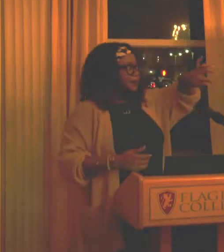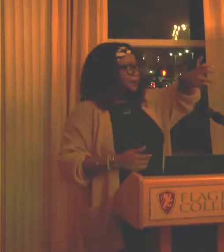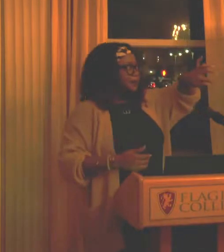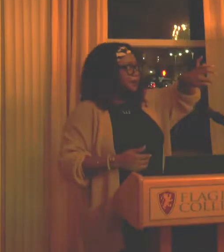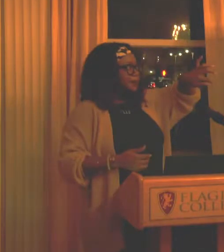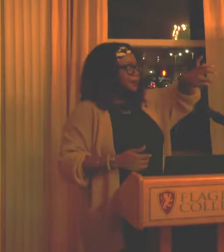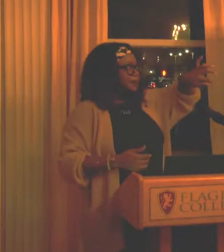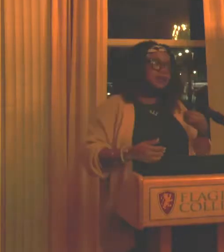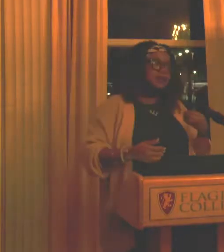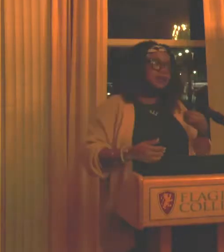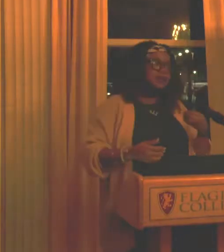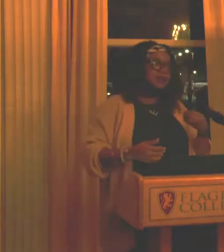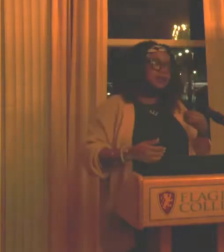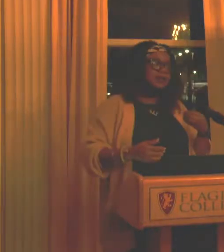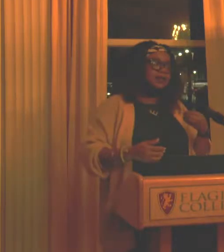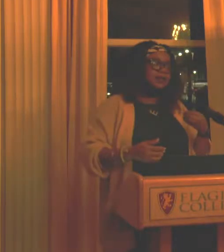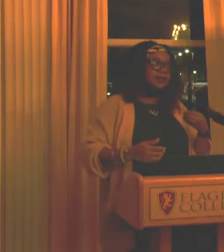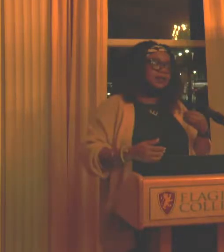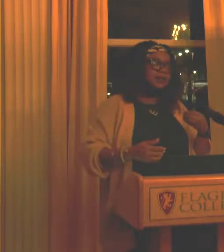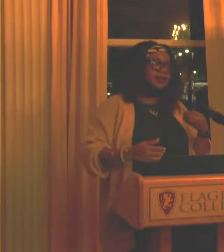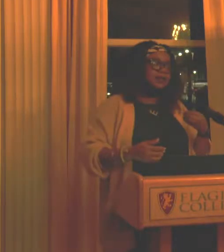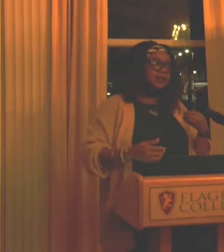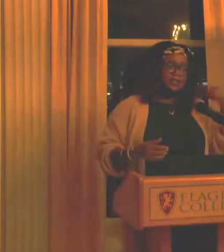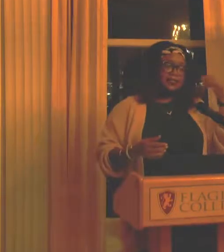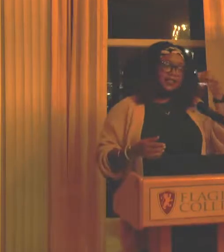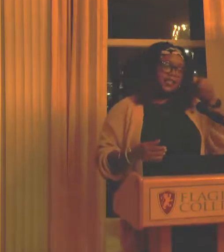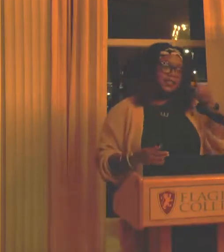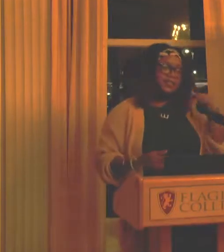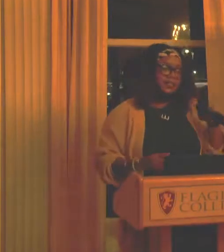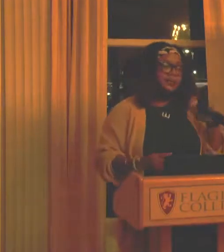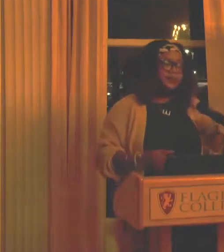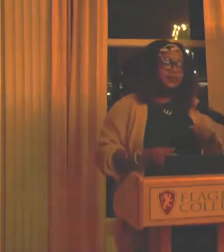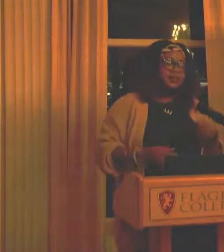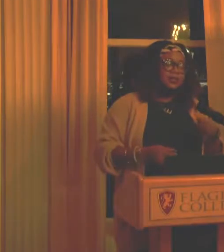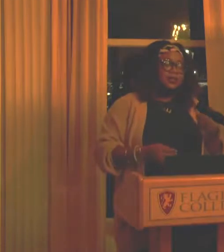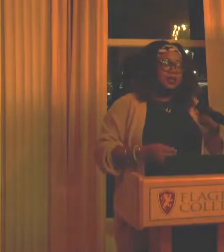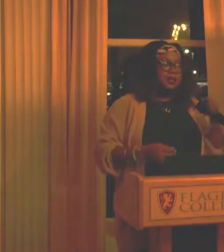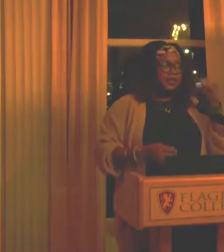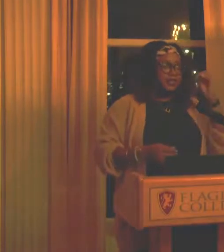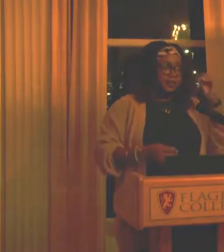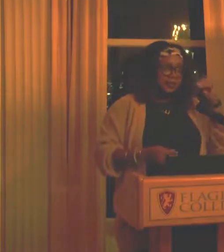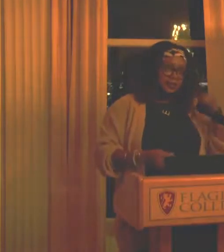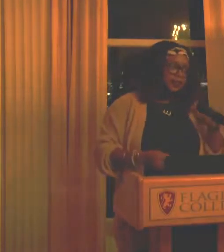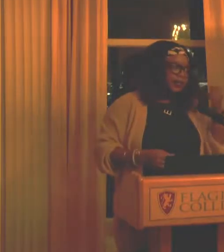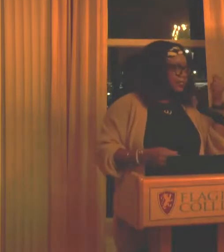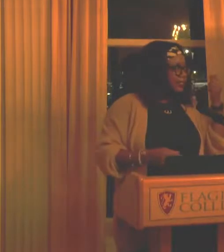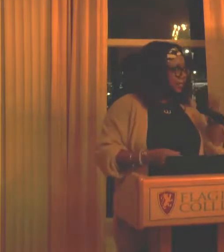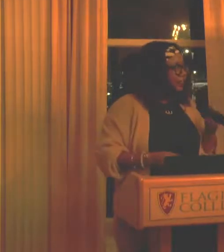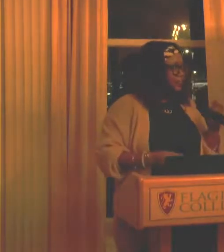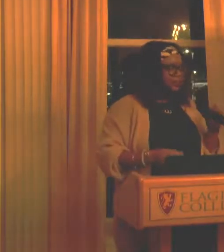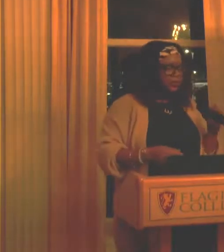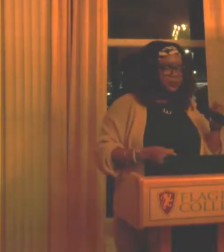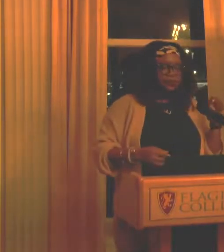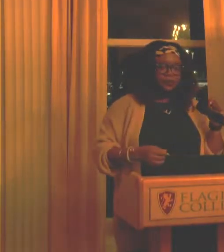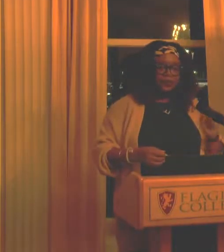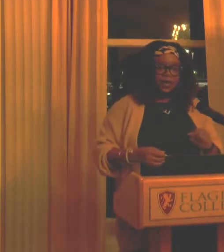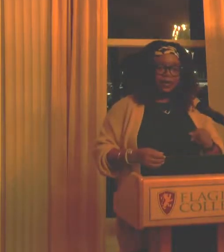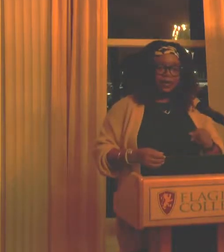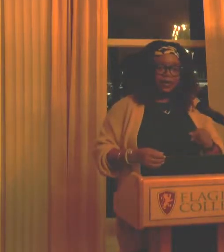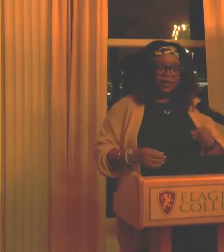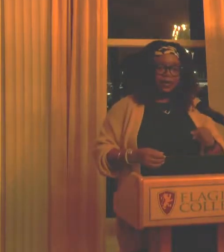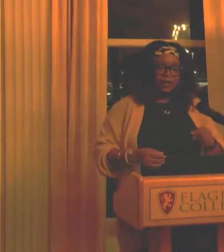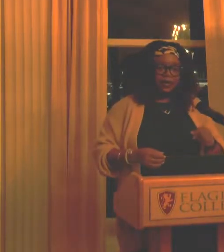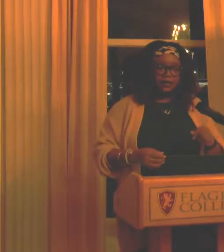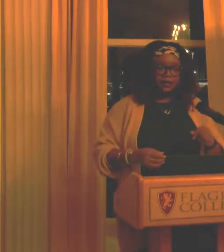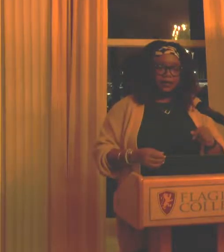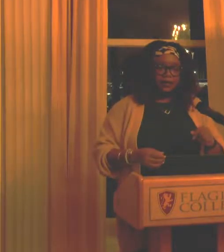hair beads are, to me, definitive. Like a definitive symbol. A very specific and singular symbol for black